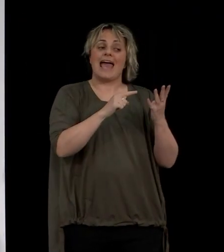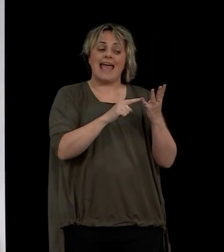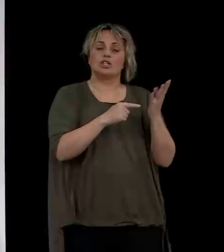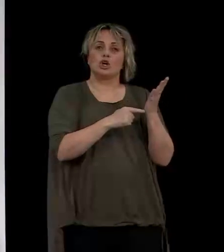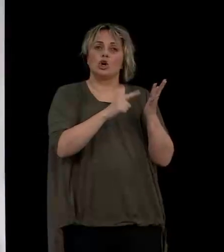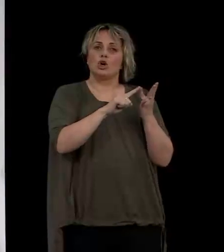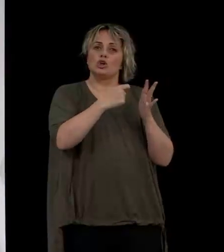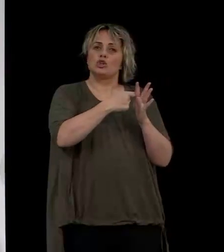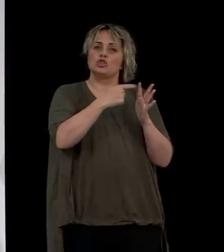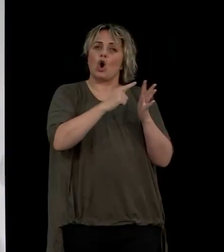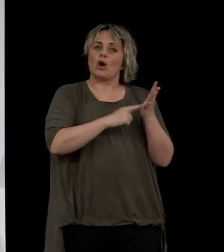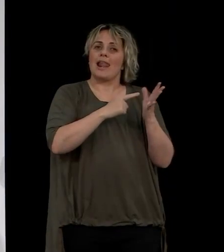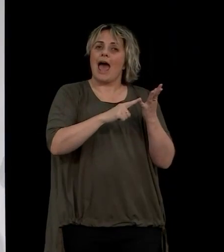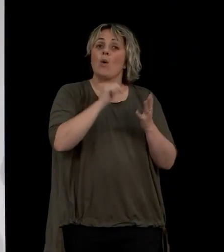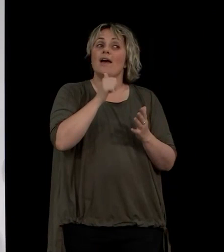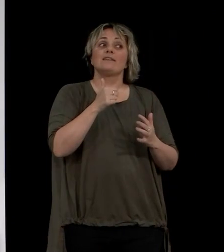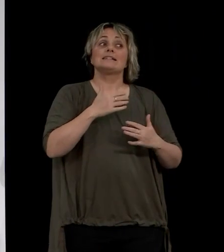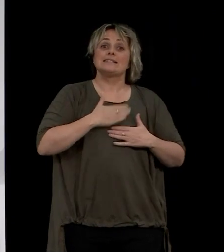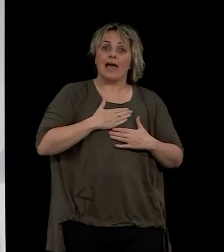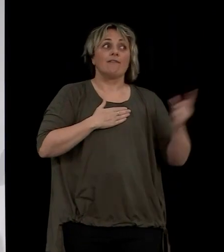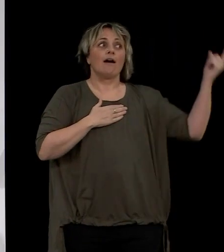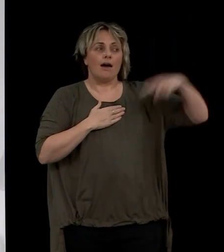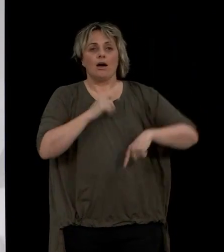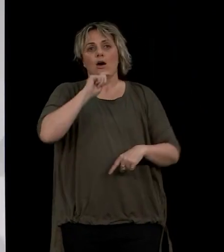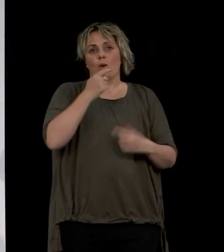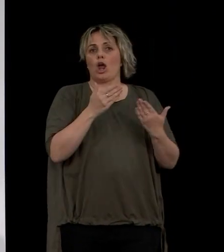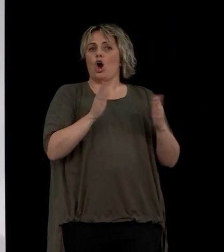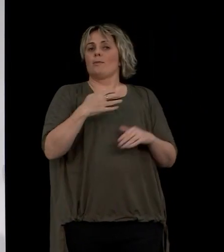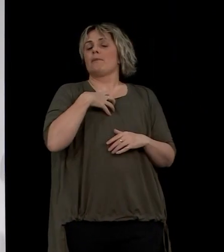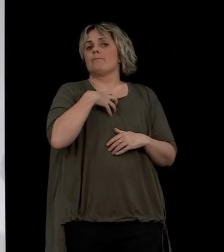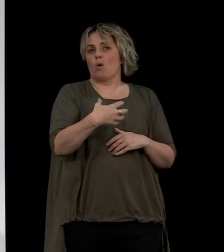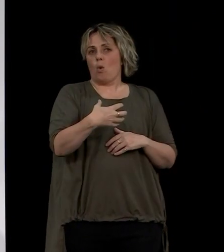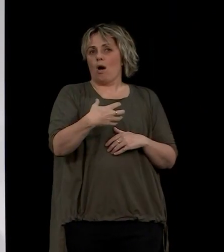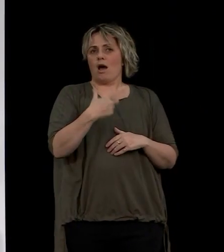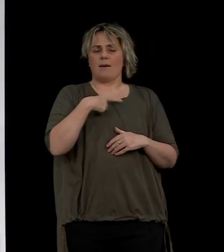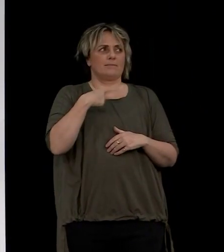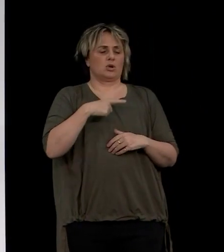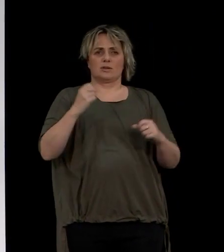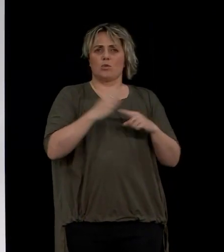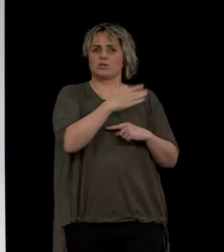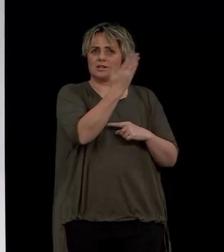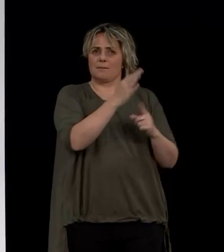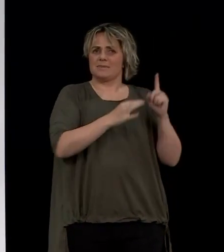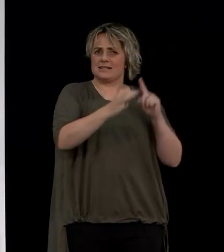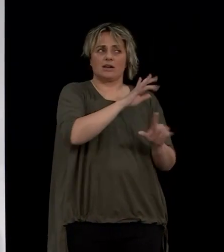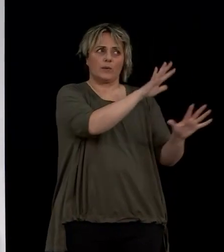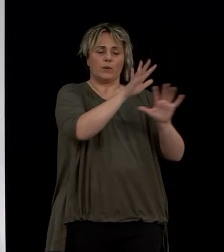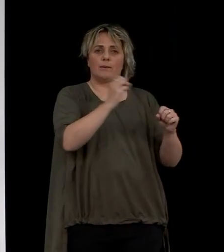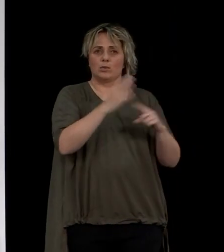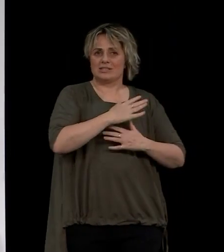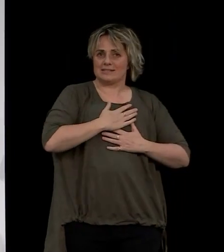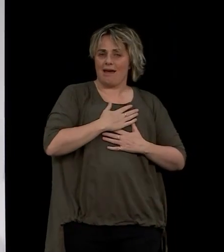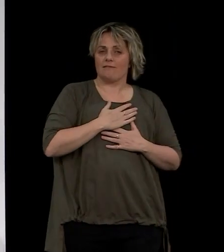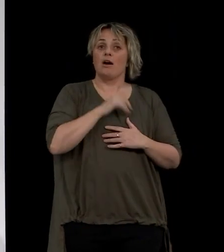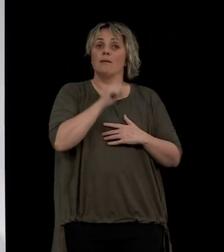when we can be sure it is safe to do so, fully aware of how positive the scheme is for our Pacific neighbours. But starting with RSE workers